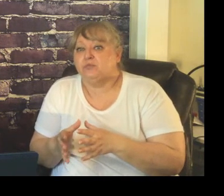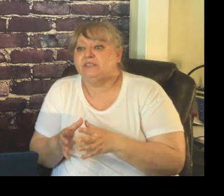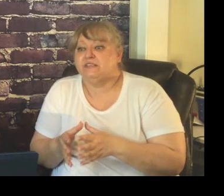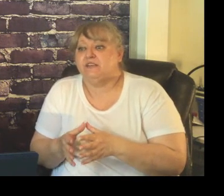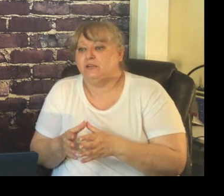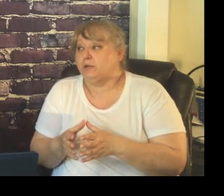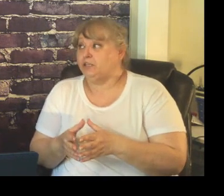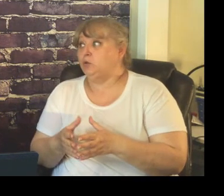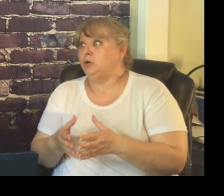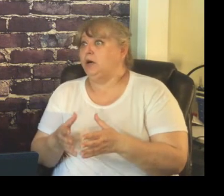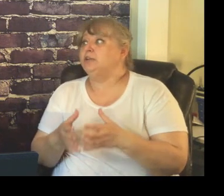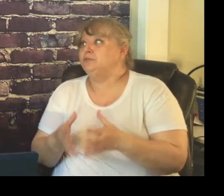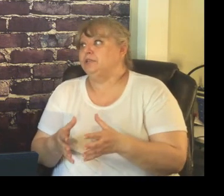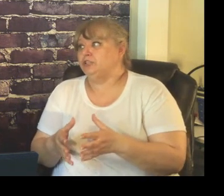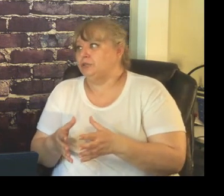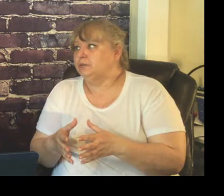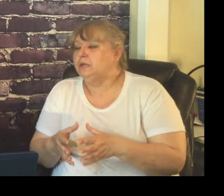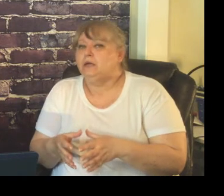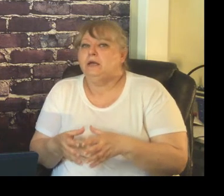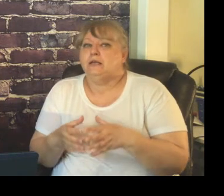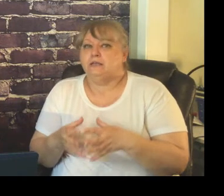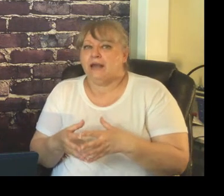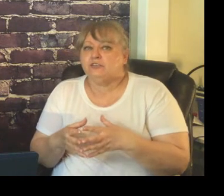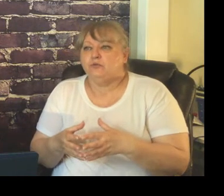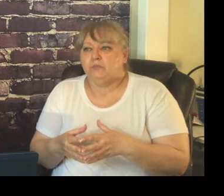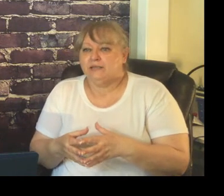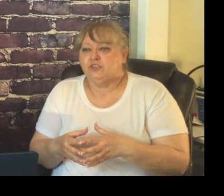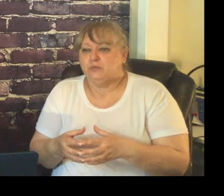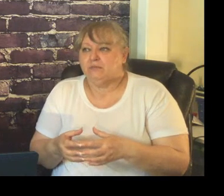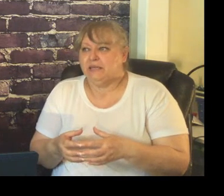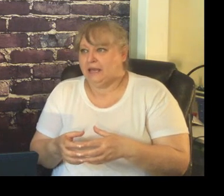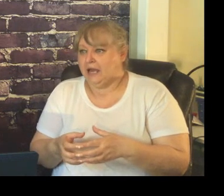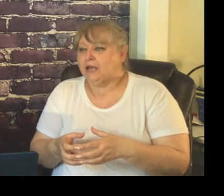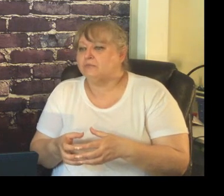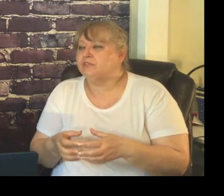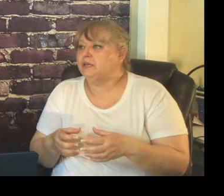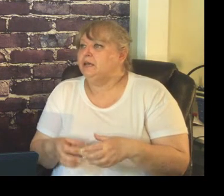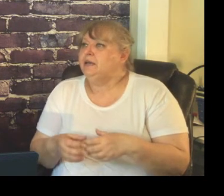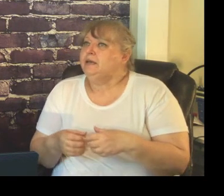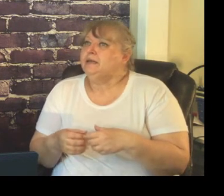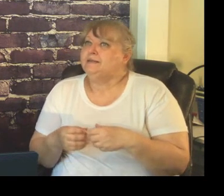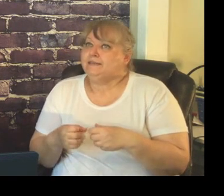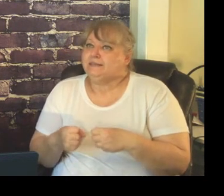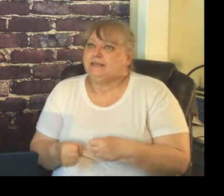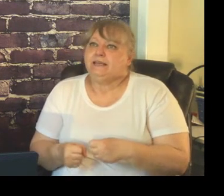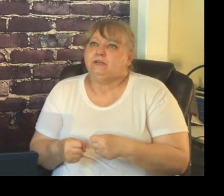specifically when you are a new teacher classroom management becomes the single